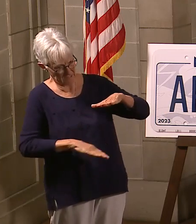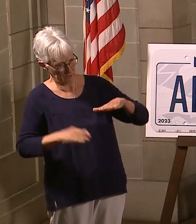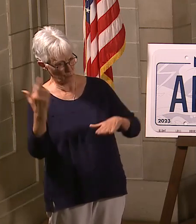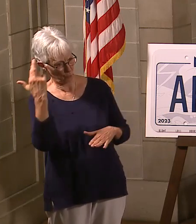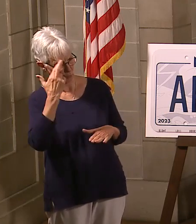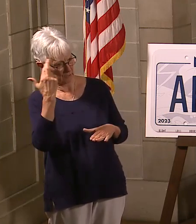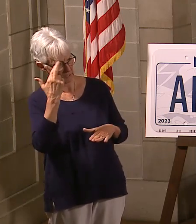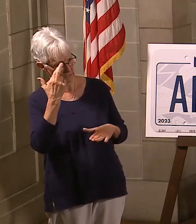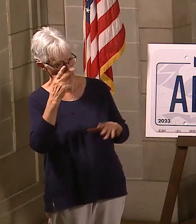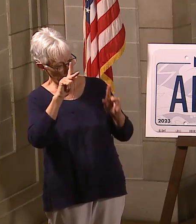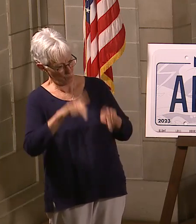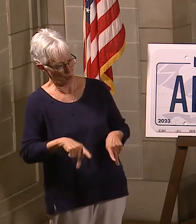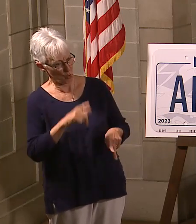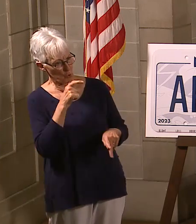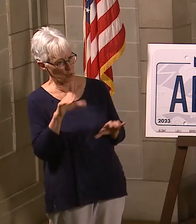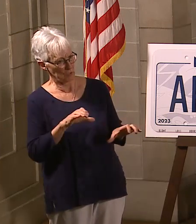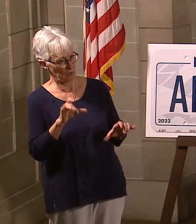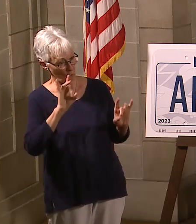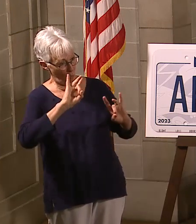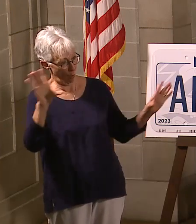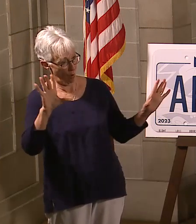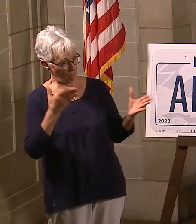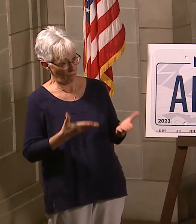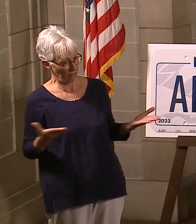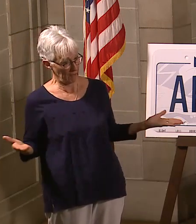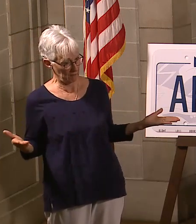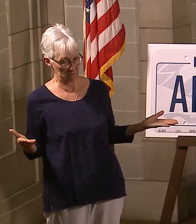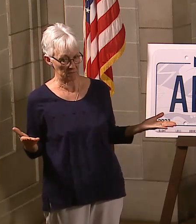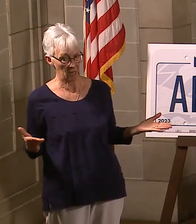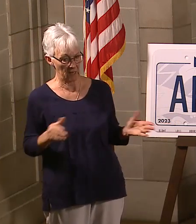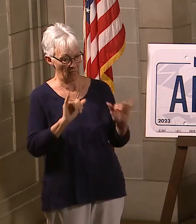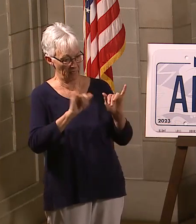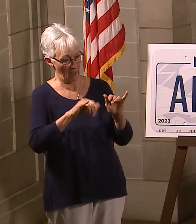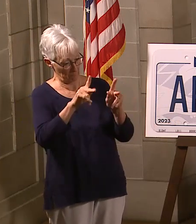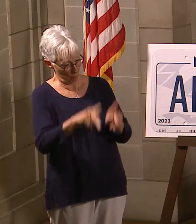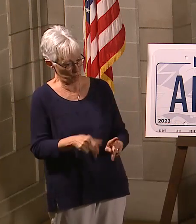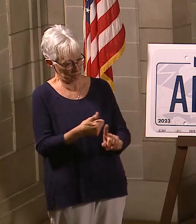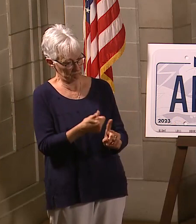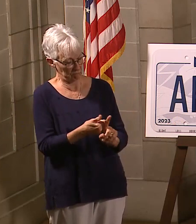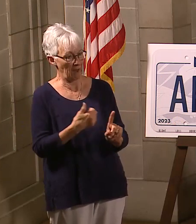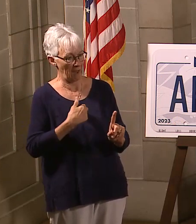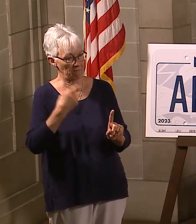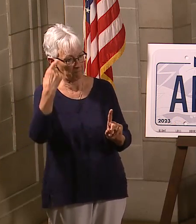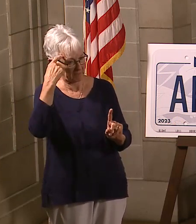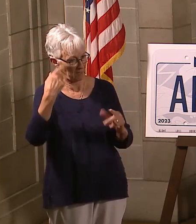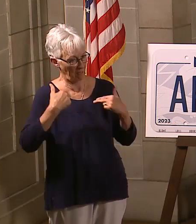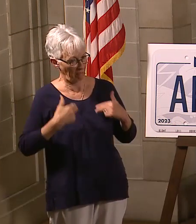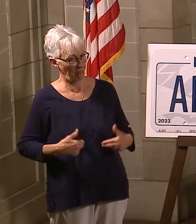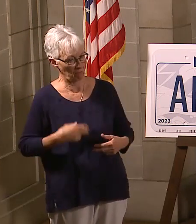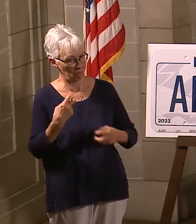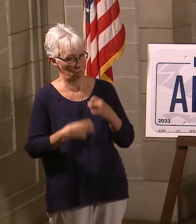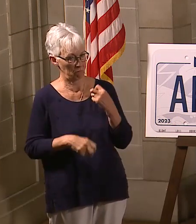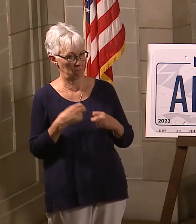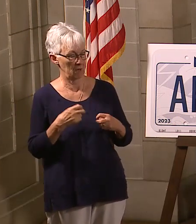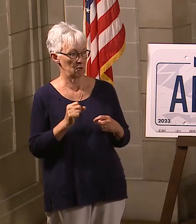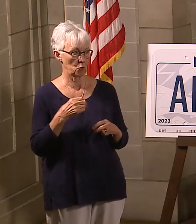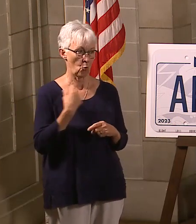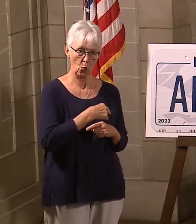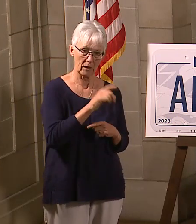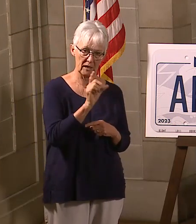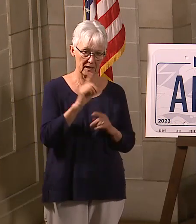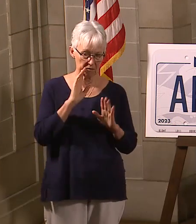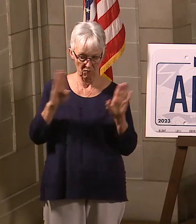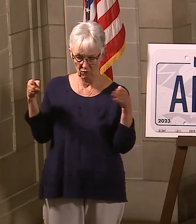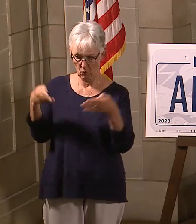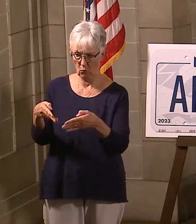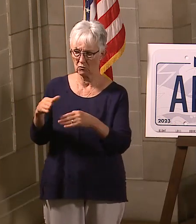who is disturbed and does terrible things like what we saw down in Texas. We've got to focus on how do we have better interventions? How do we